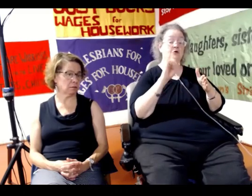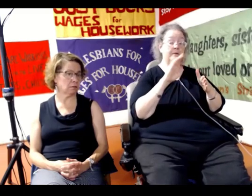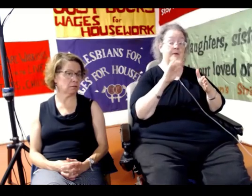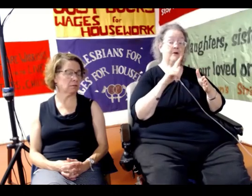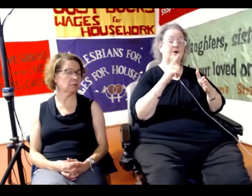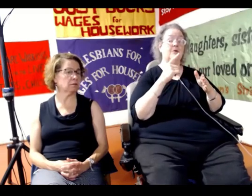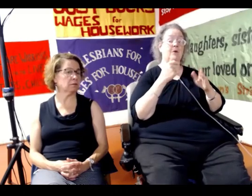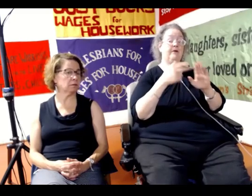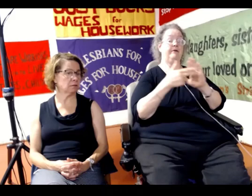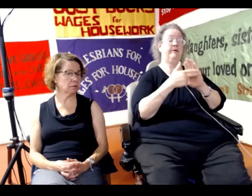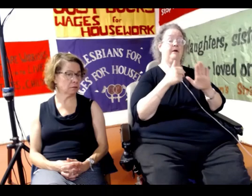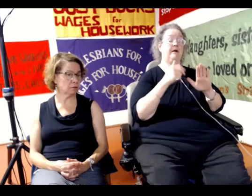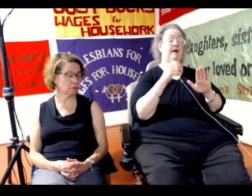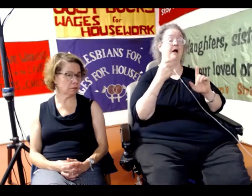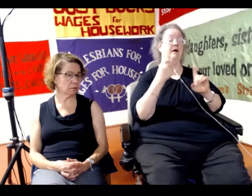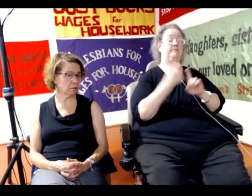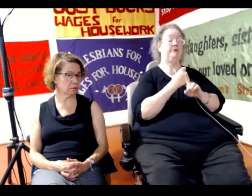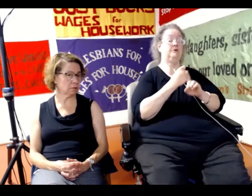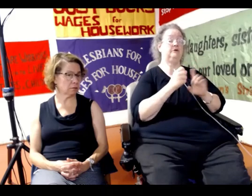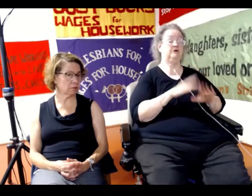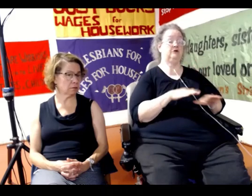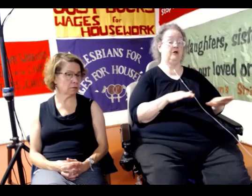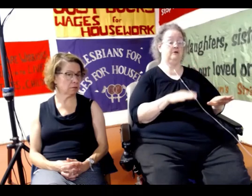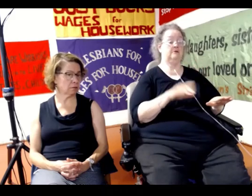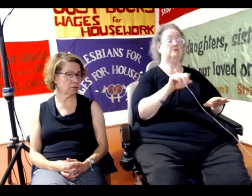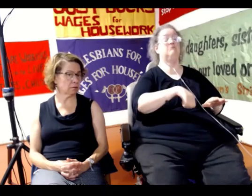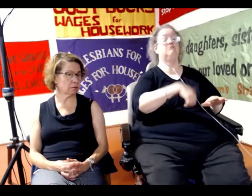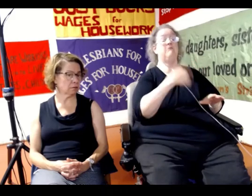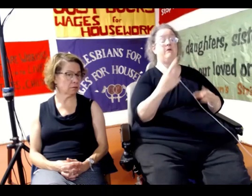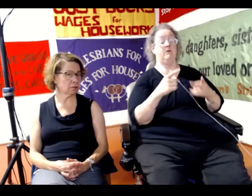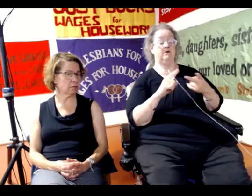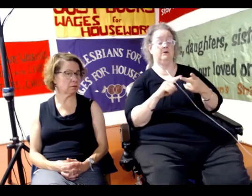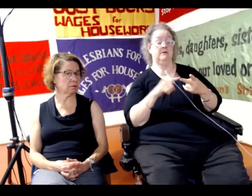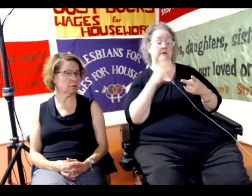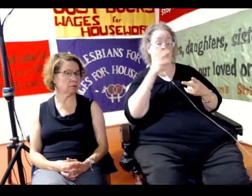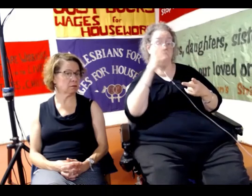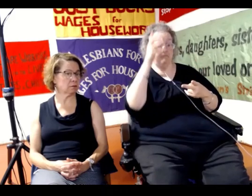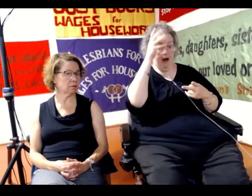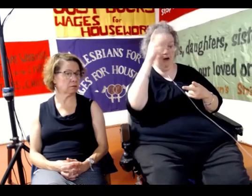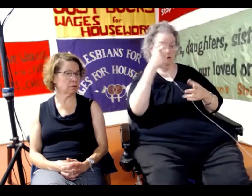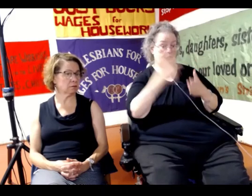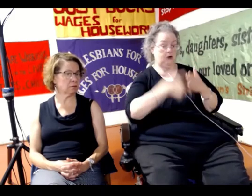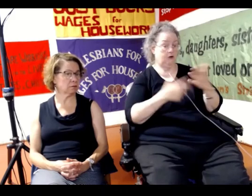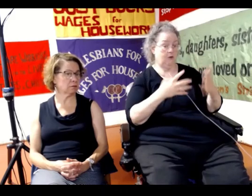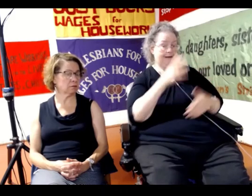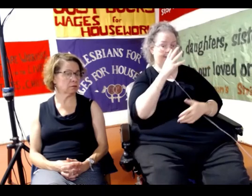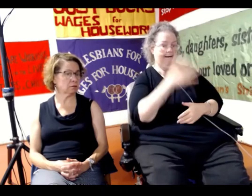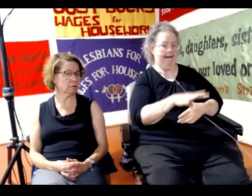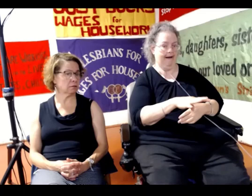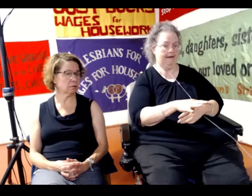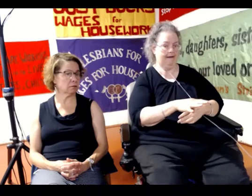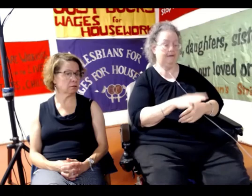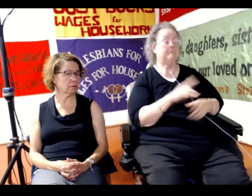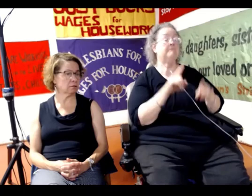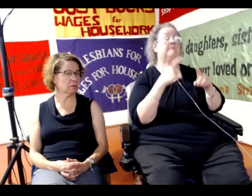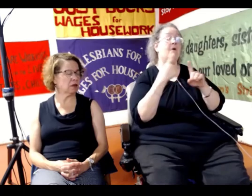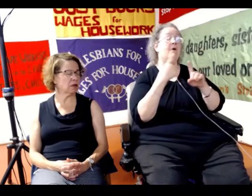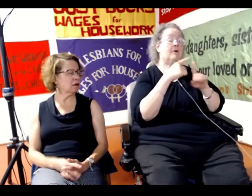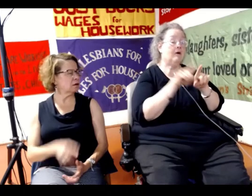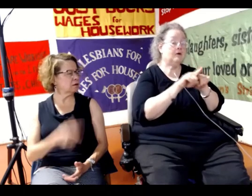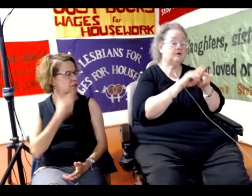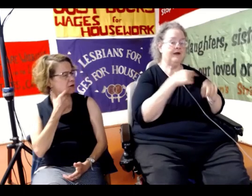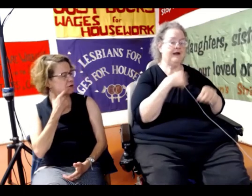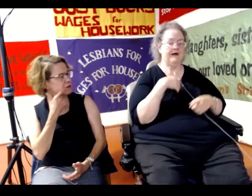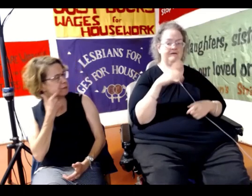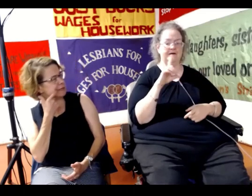child, we had another case where a parent was charged with neglect. And they also had dependency cases along with